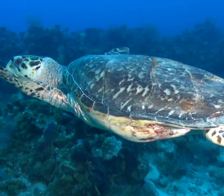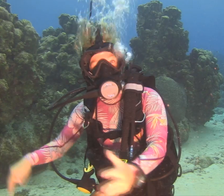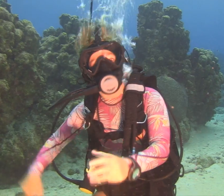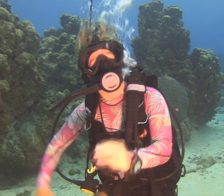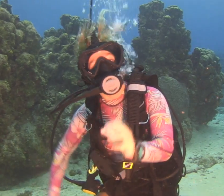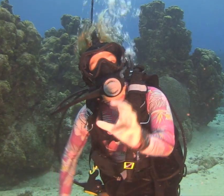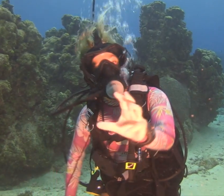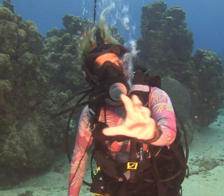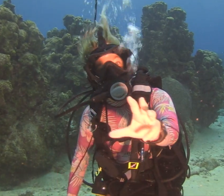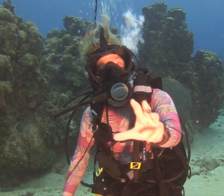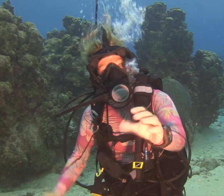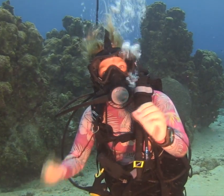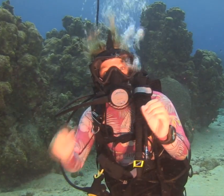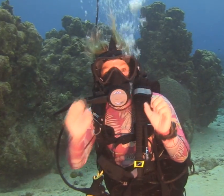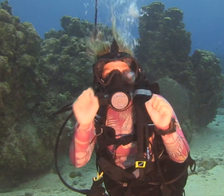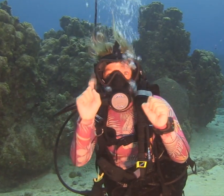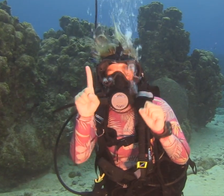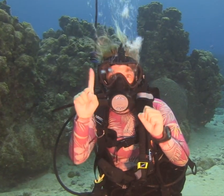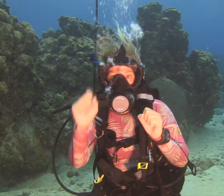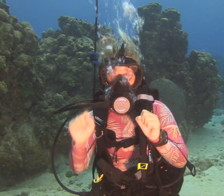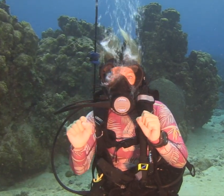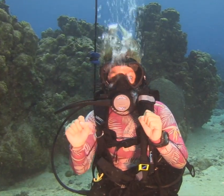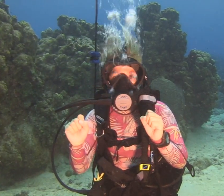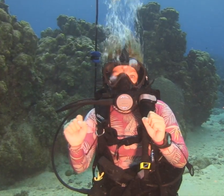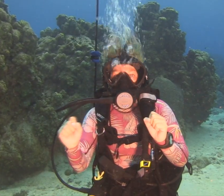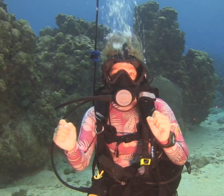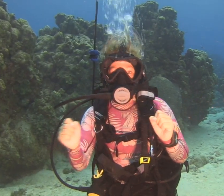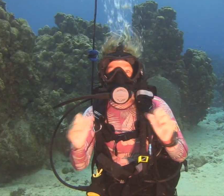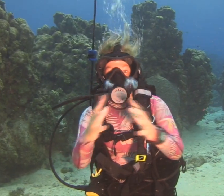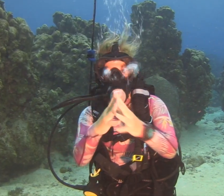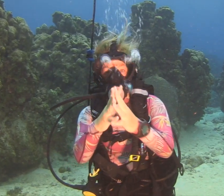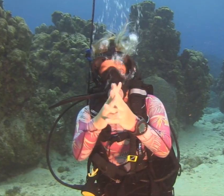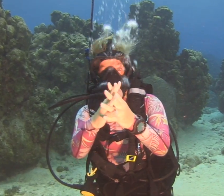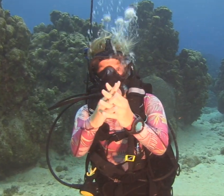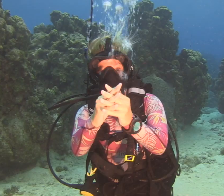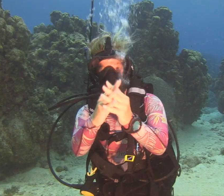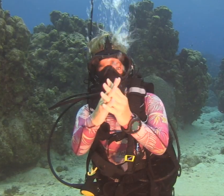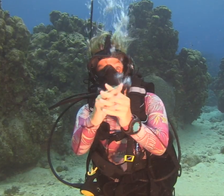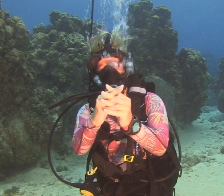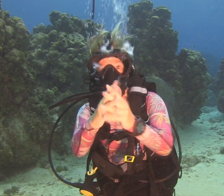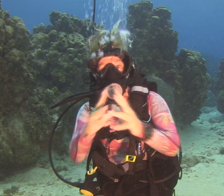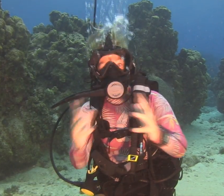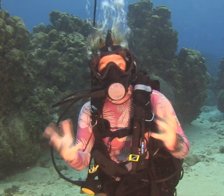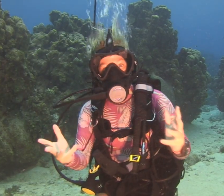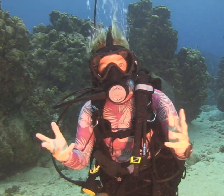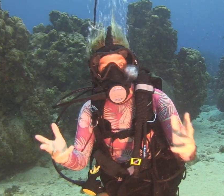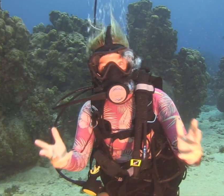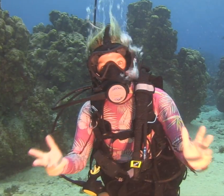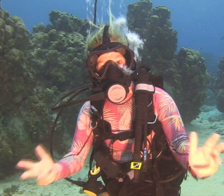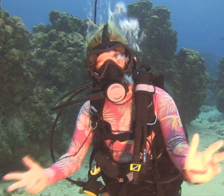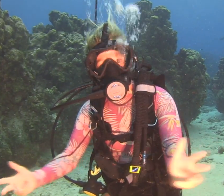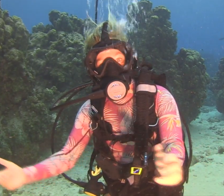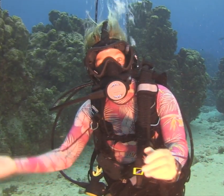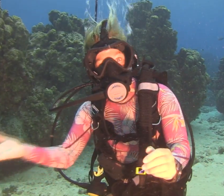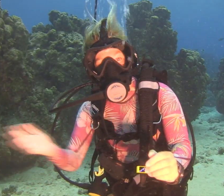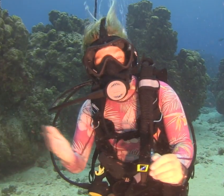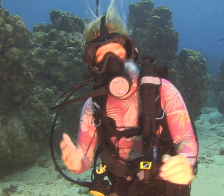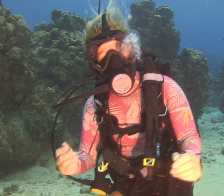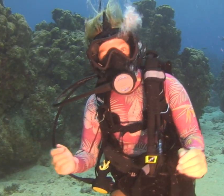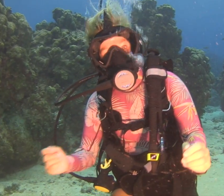as some of our cameramen can only use one hand. So this makes a sign like this a little bit hard. Another sign that